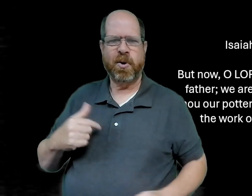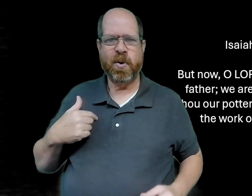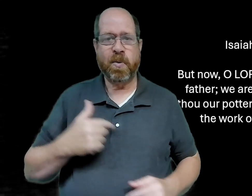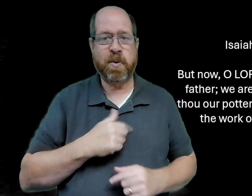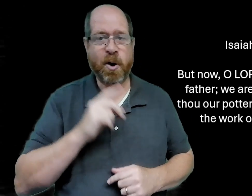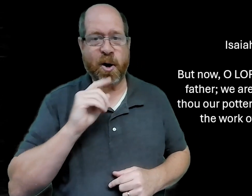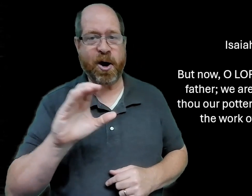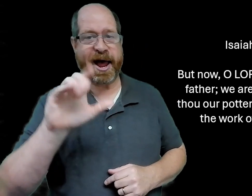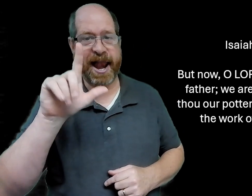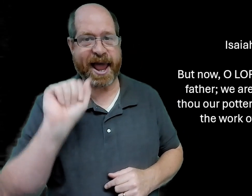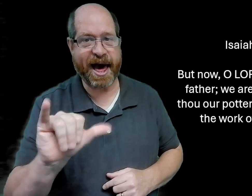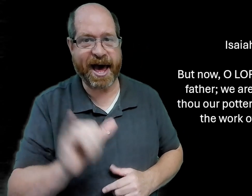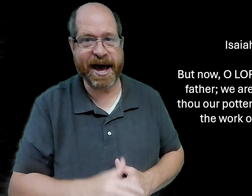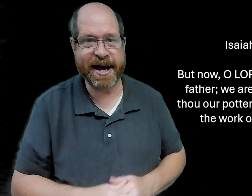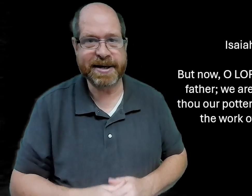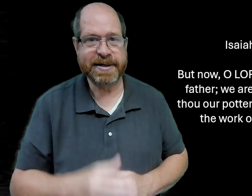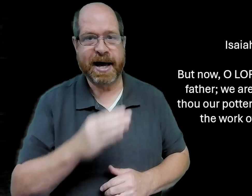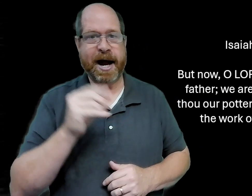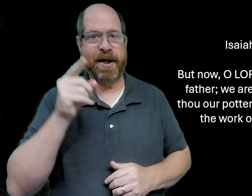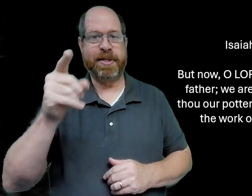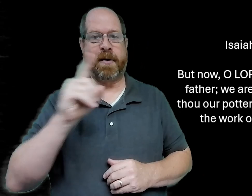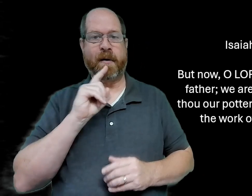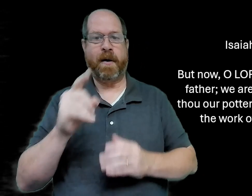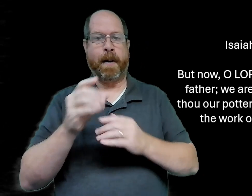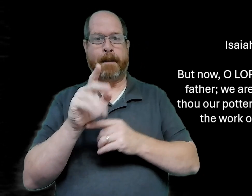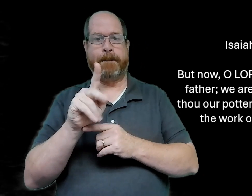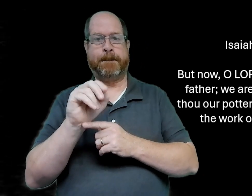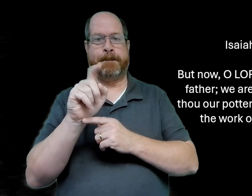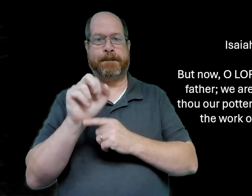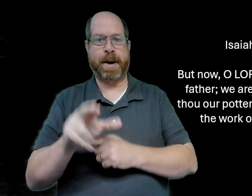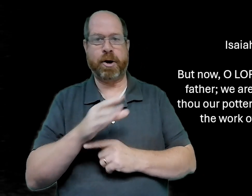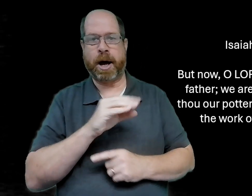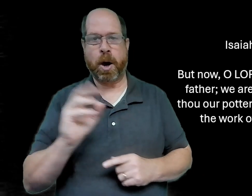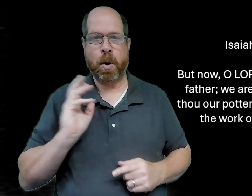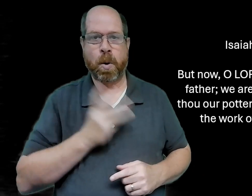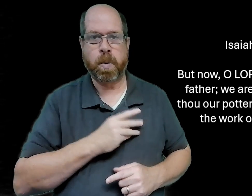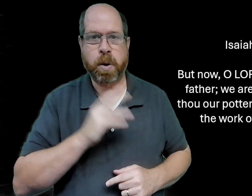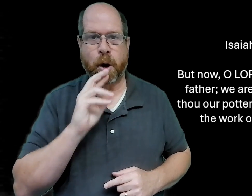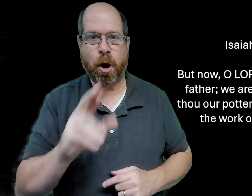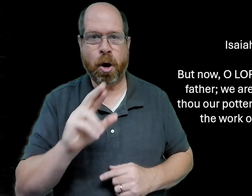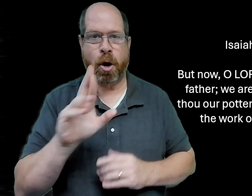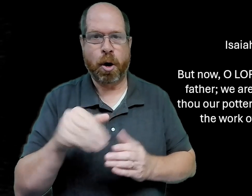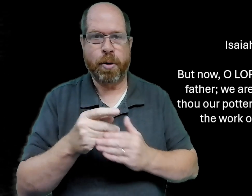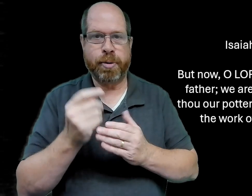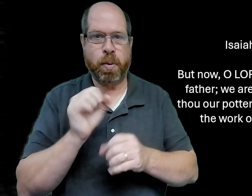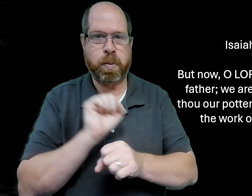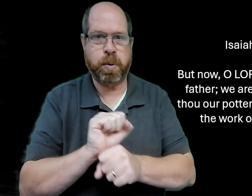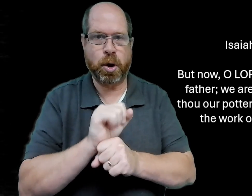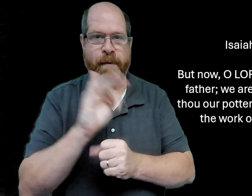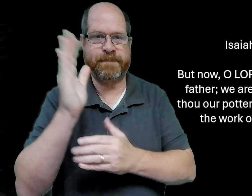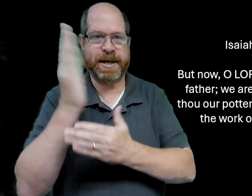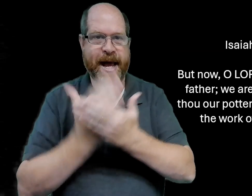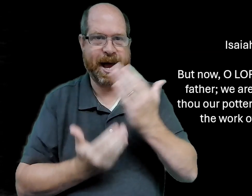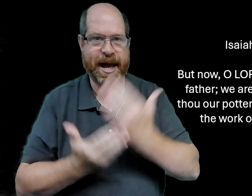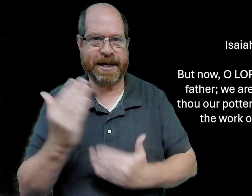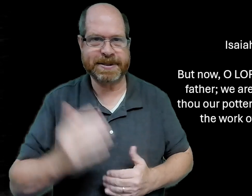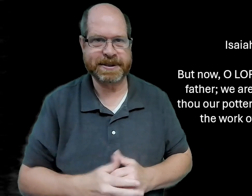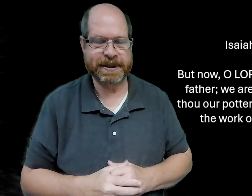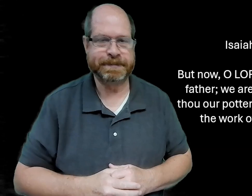you we are the clay and thou our potter and we